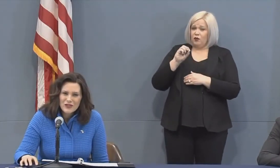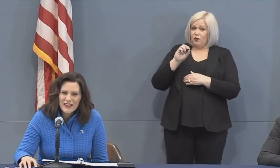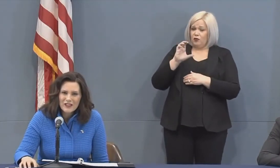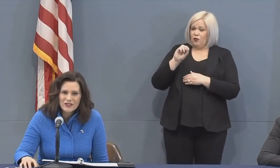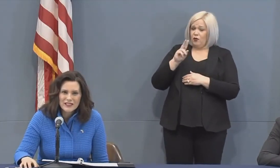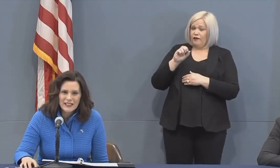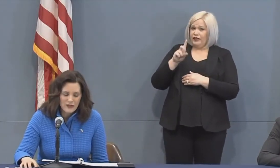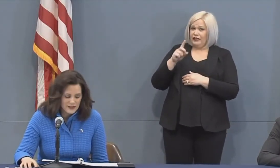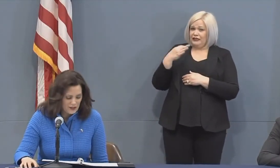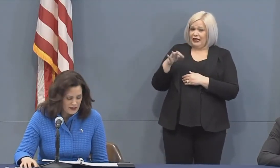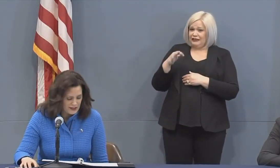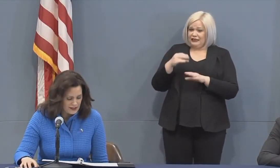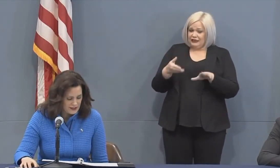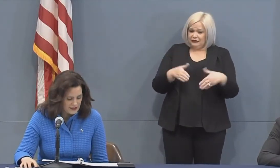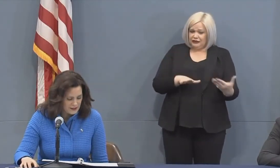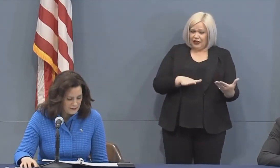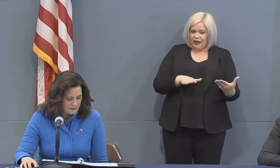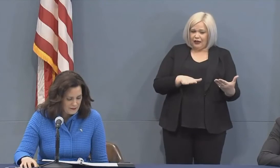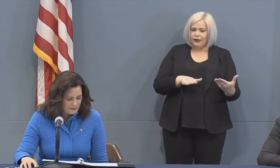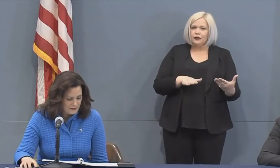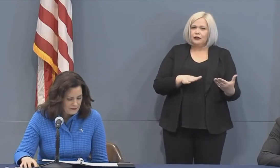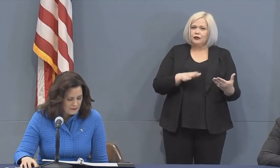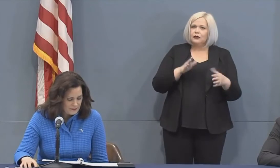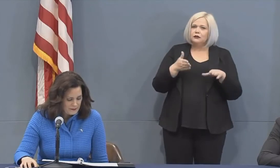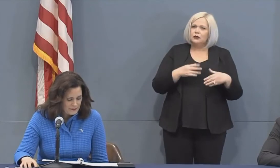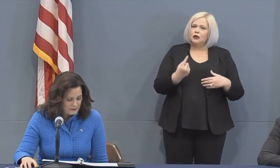Make sure they understand how serious this is.